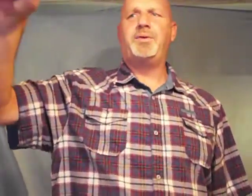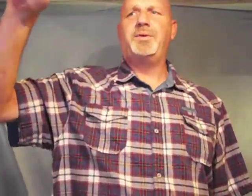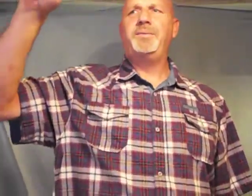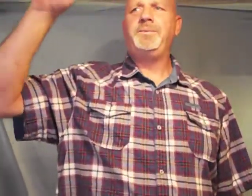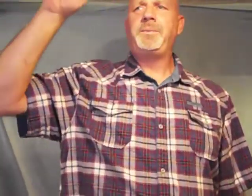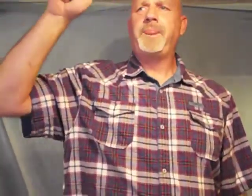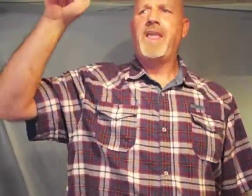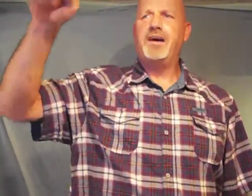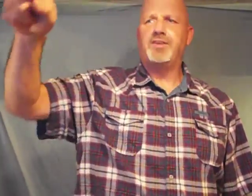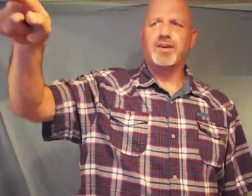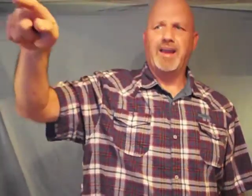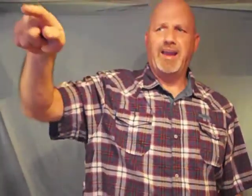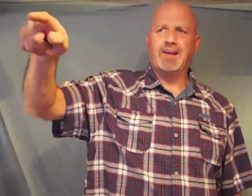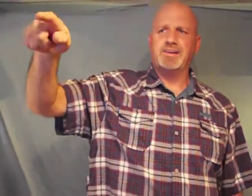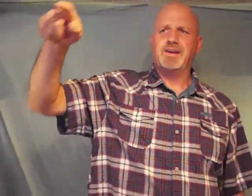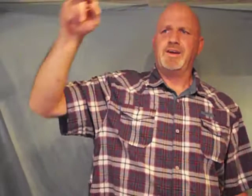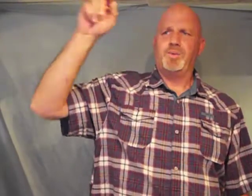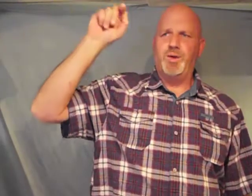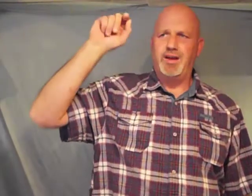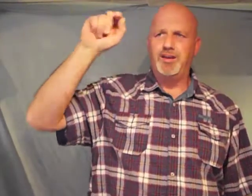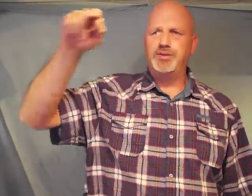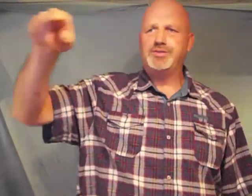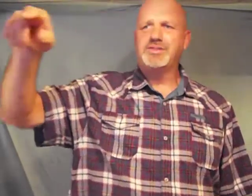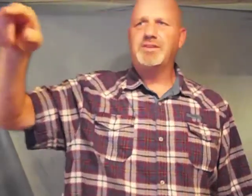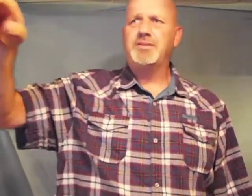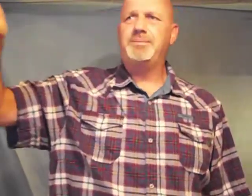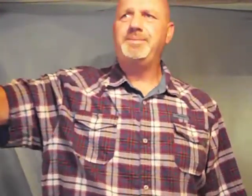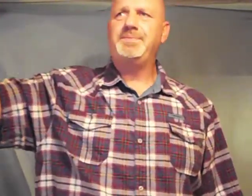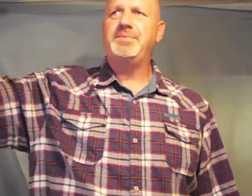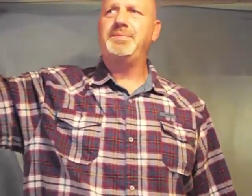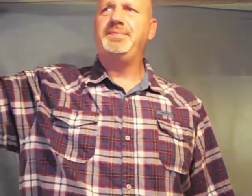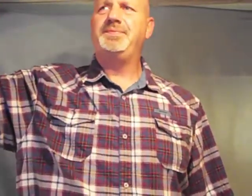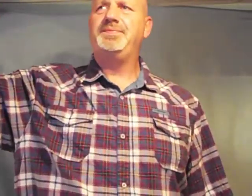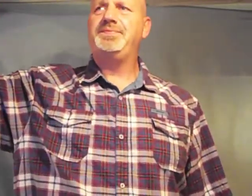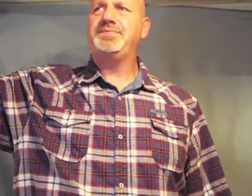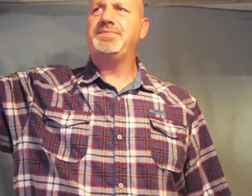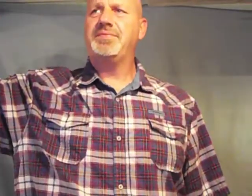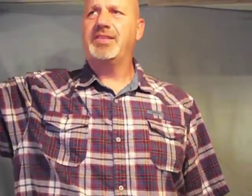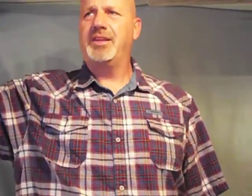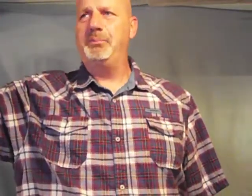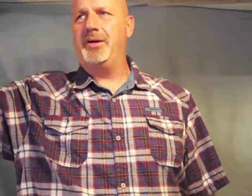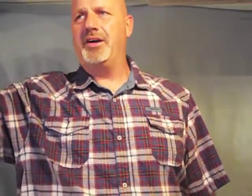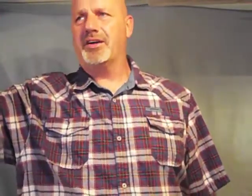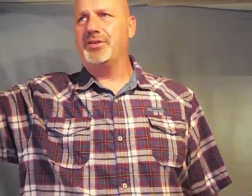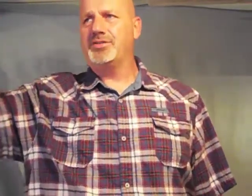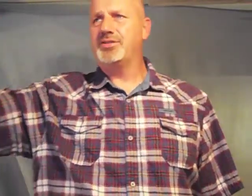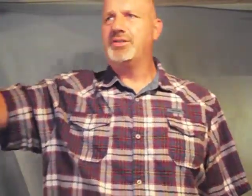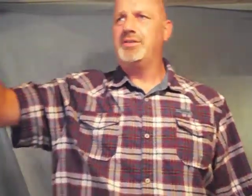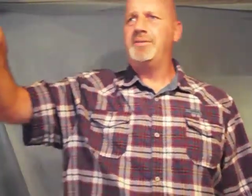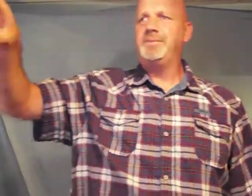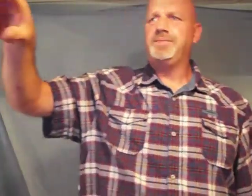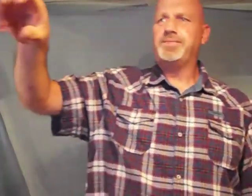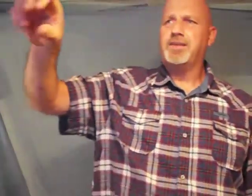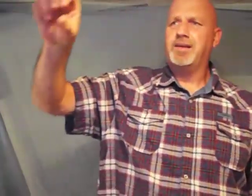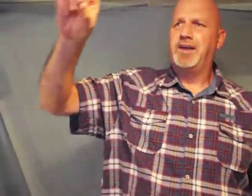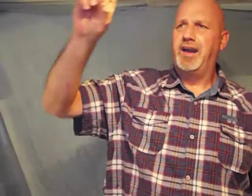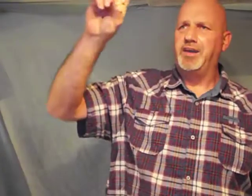of our land we lose the miracles and the